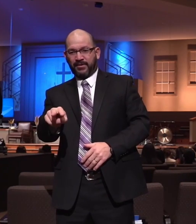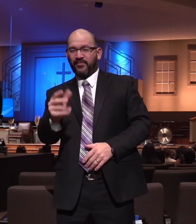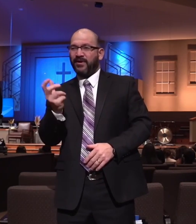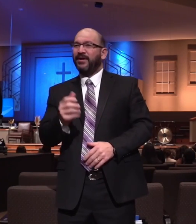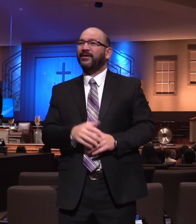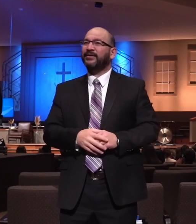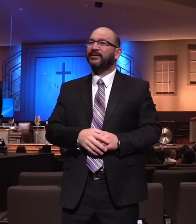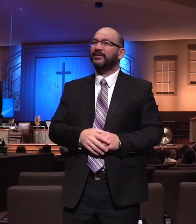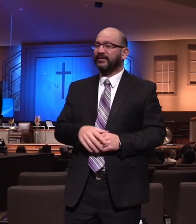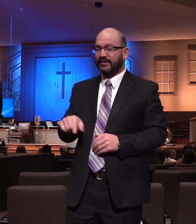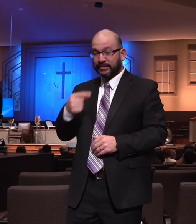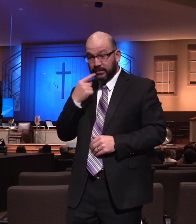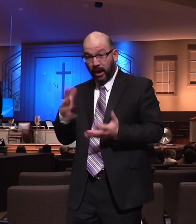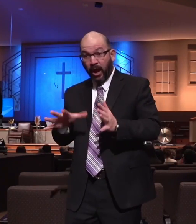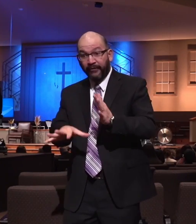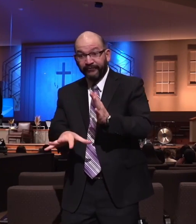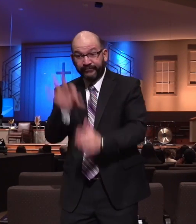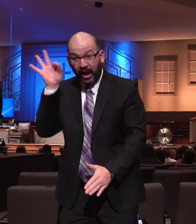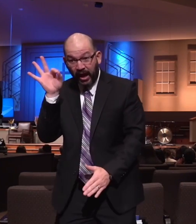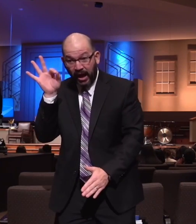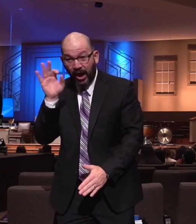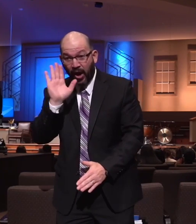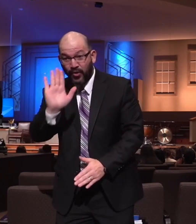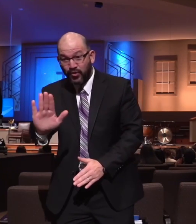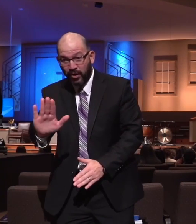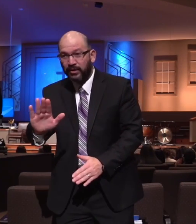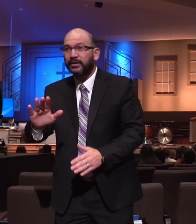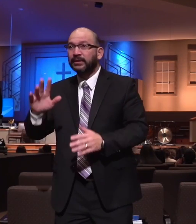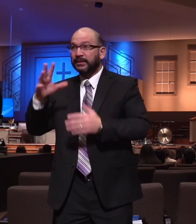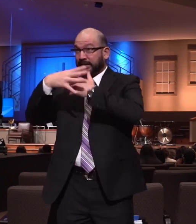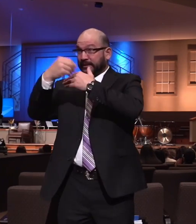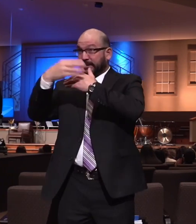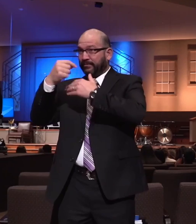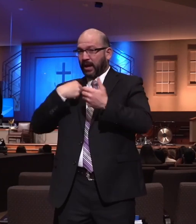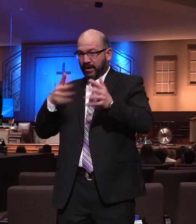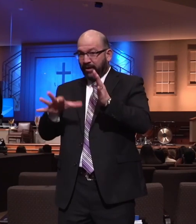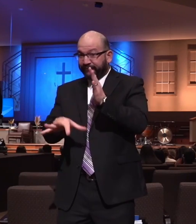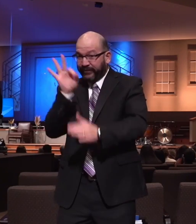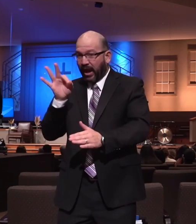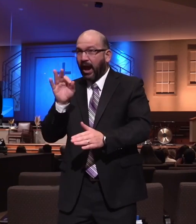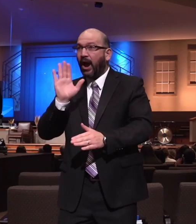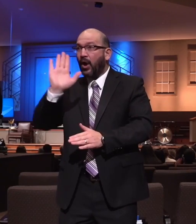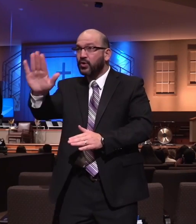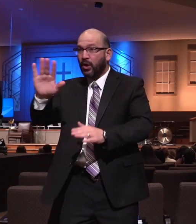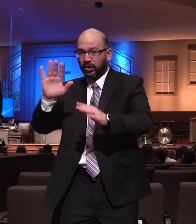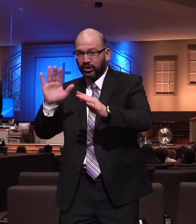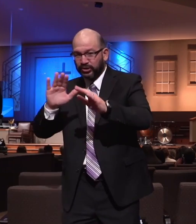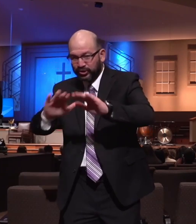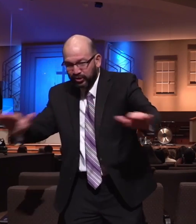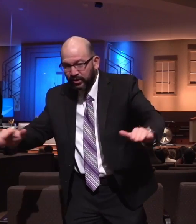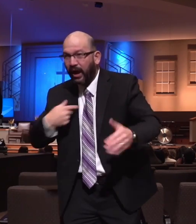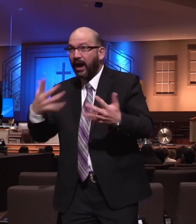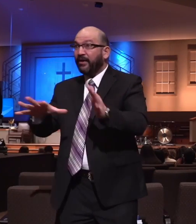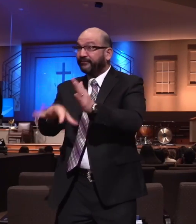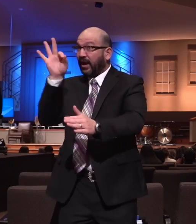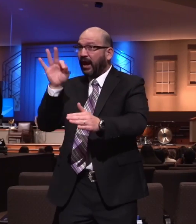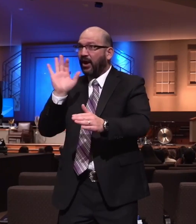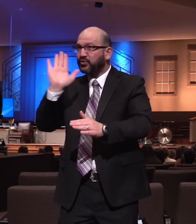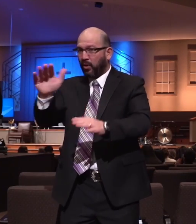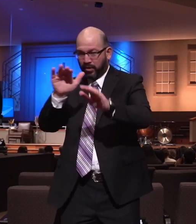it. says, I found of thy children. Let's say that together. I found. Say it again. I found. What